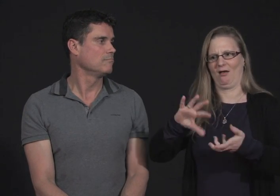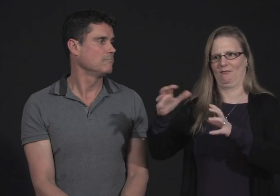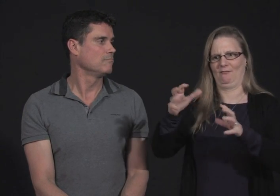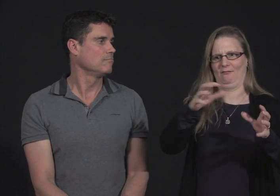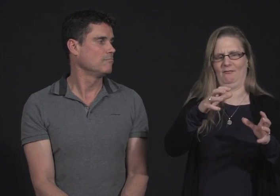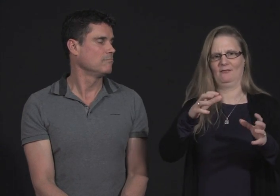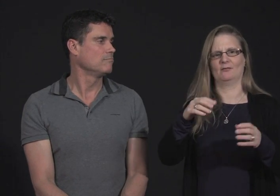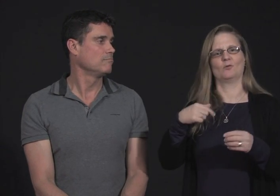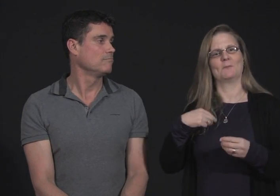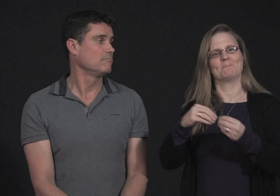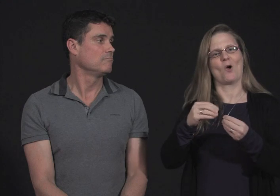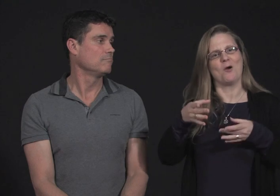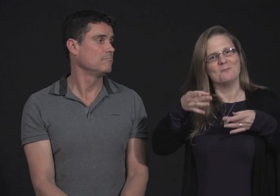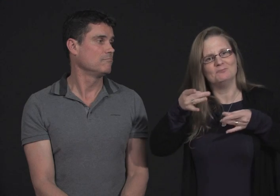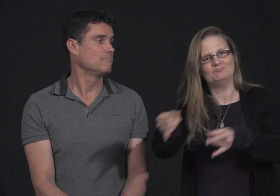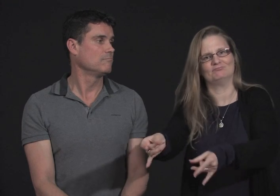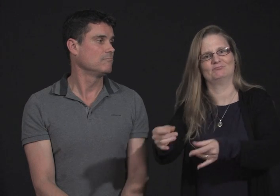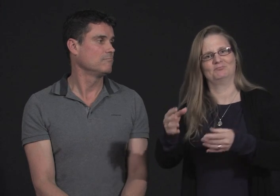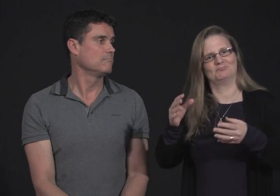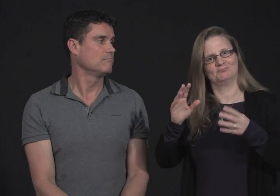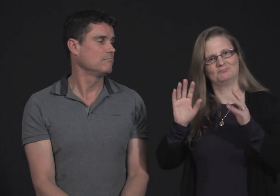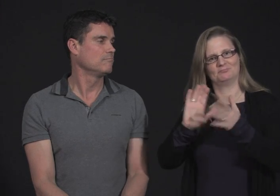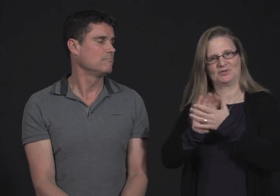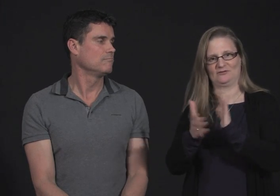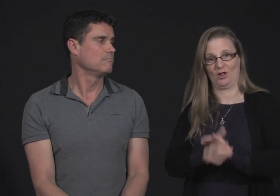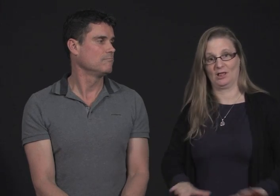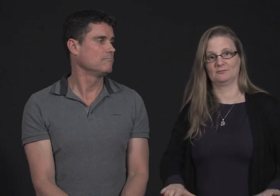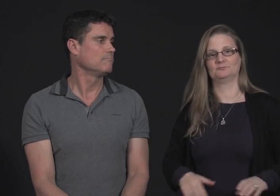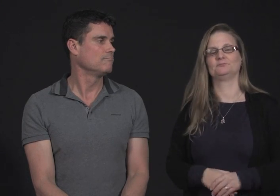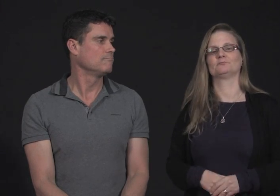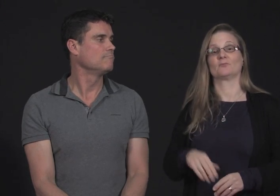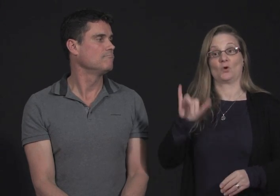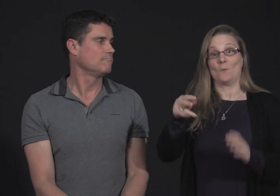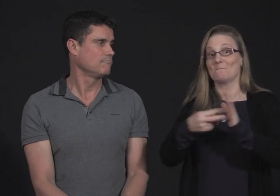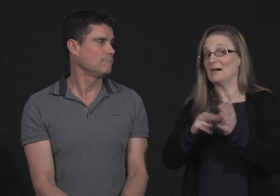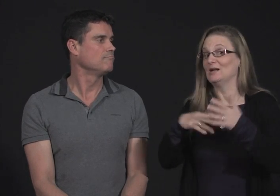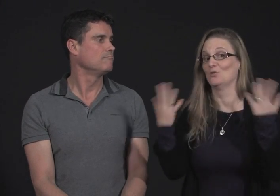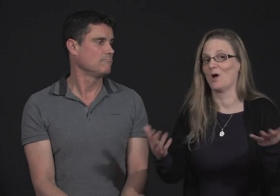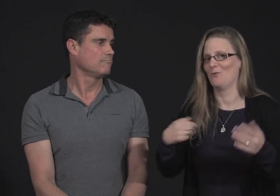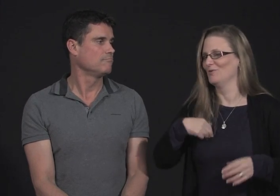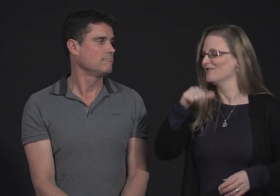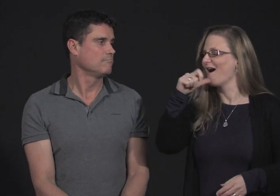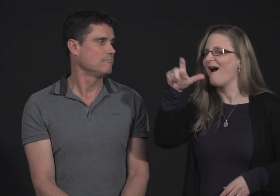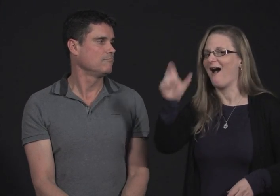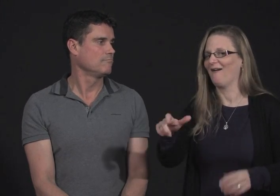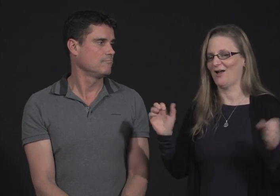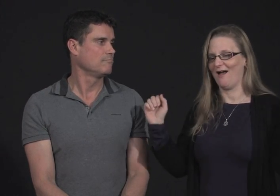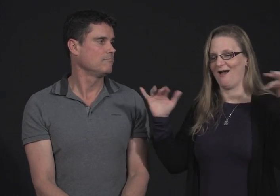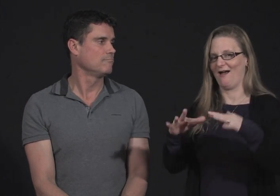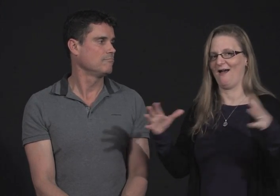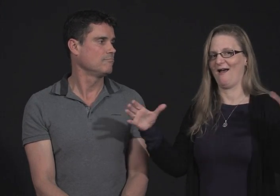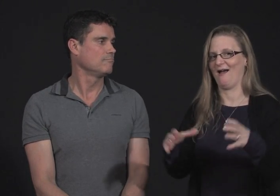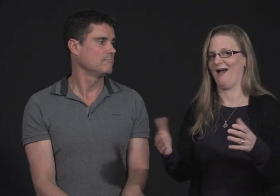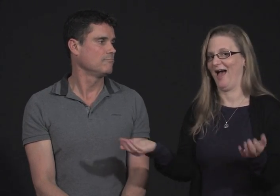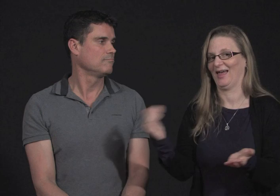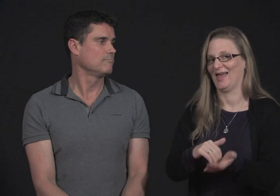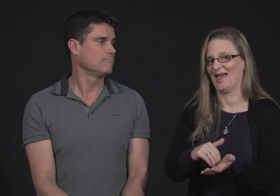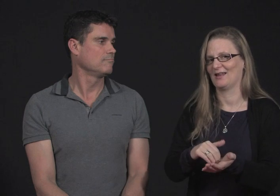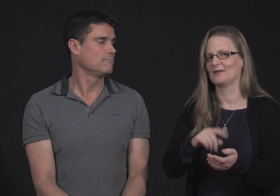in the public are not so polite. But we were. And that means that we don't need to have another gathering.